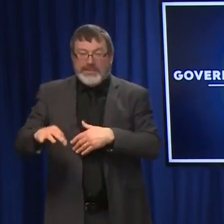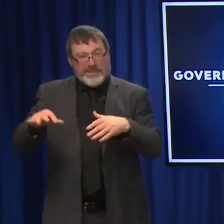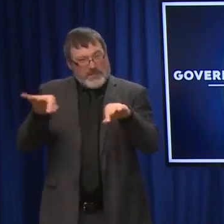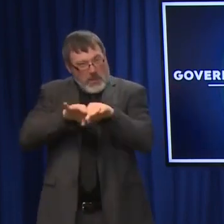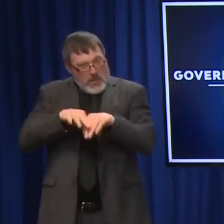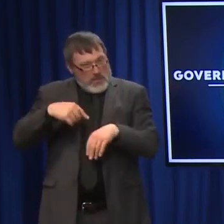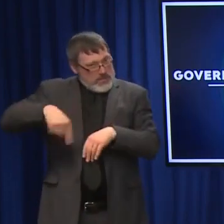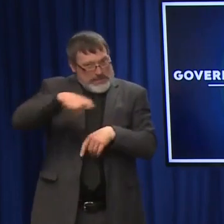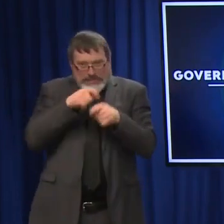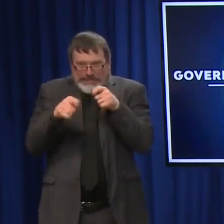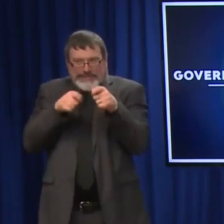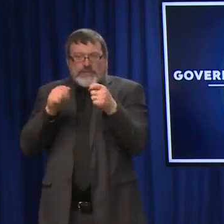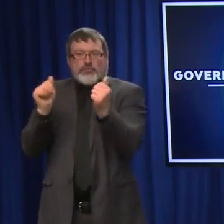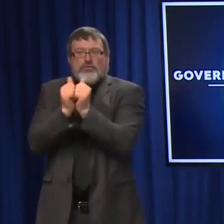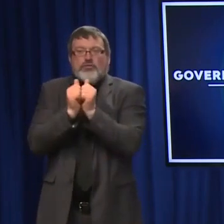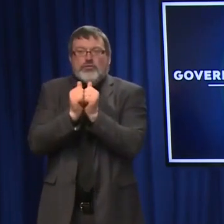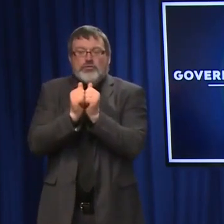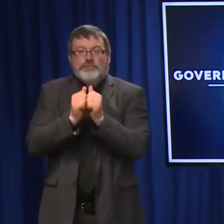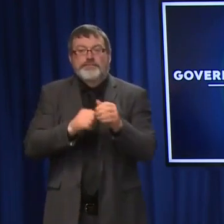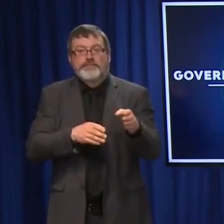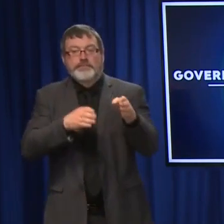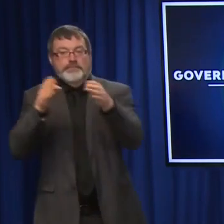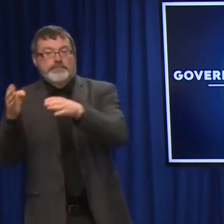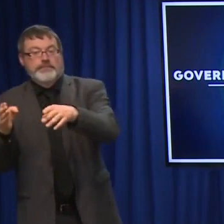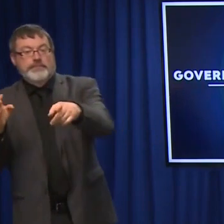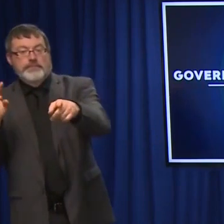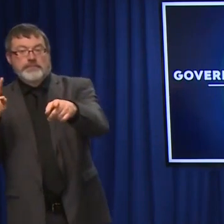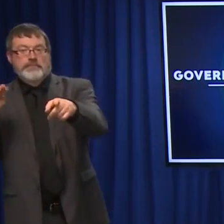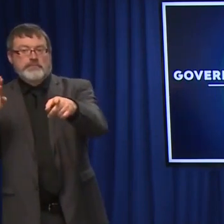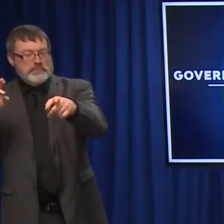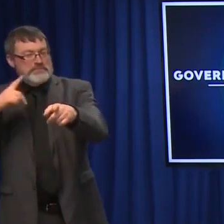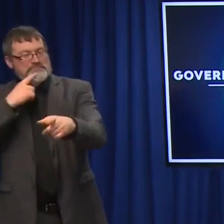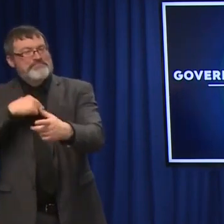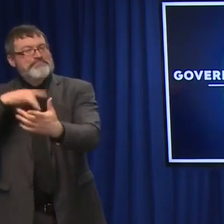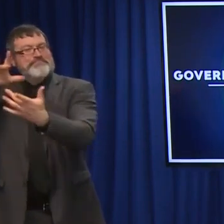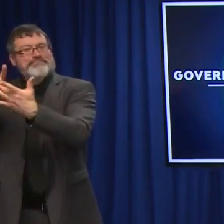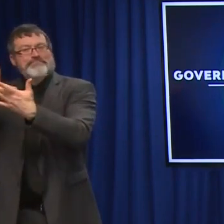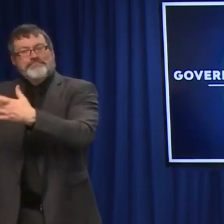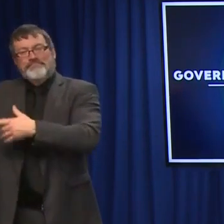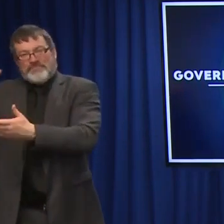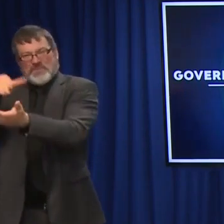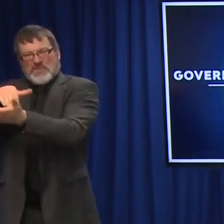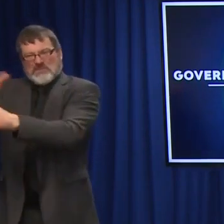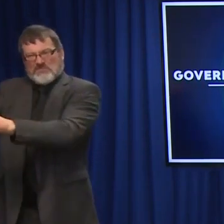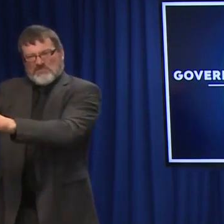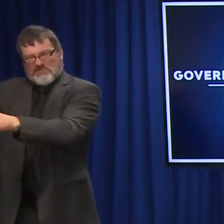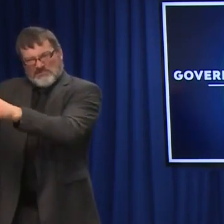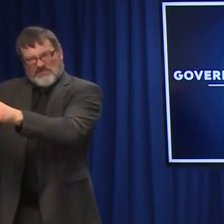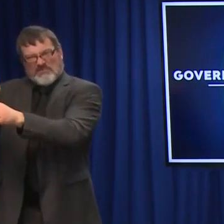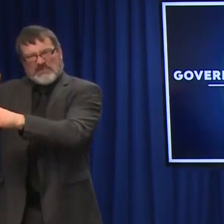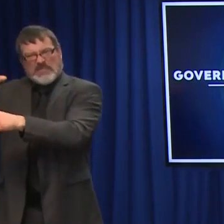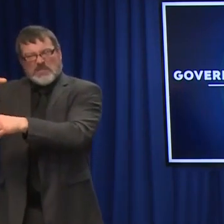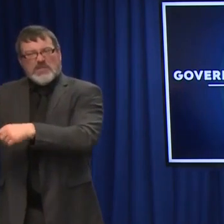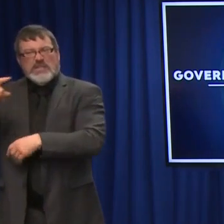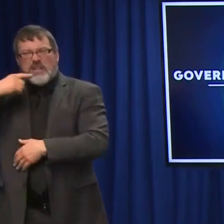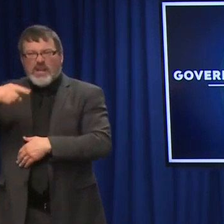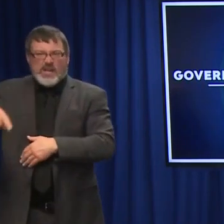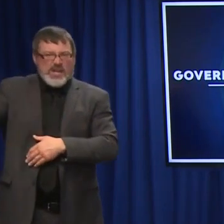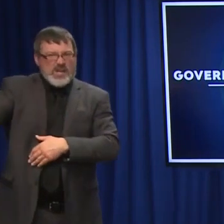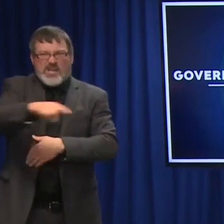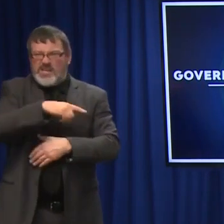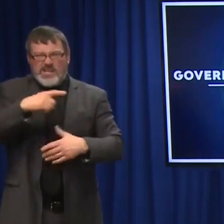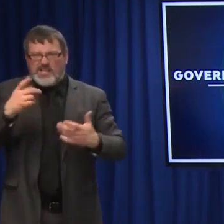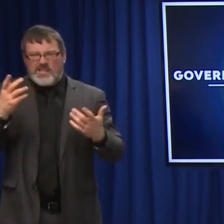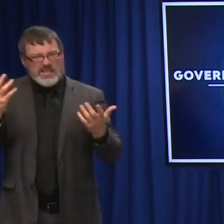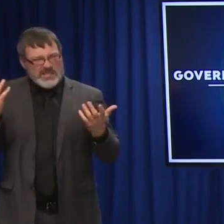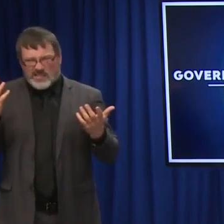We spoke to an ICU doctor today who mentioned this year was supposed to be better. Vaccines are here. And that was something we were all looking forward